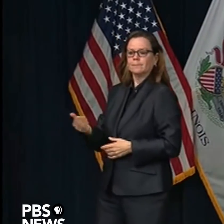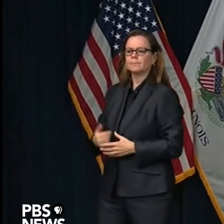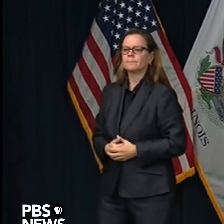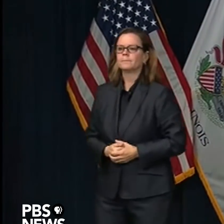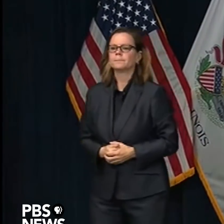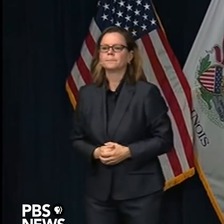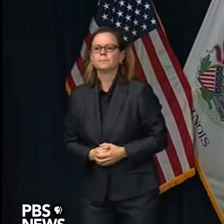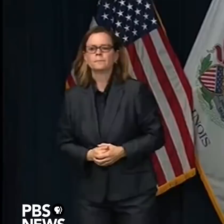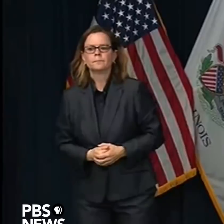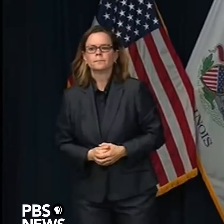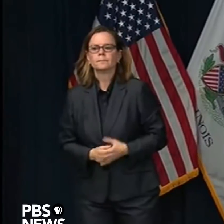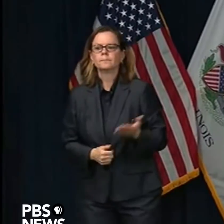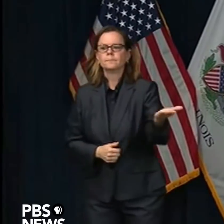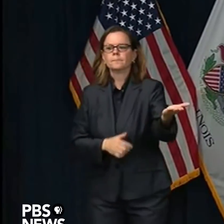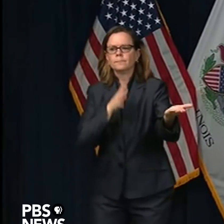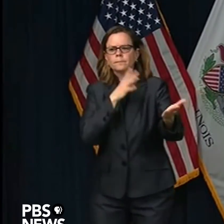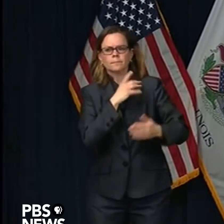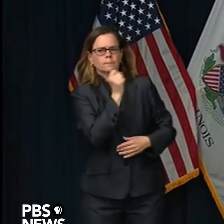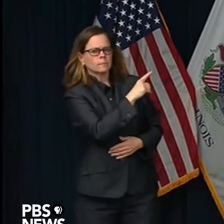affect business recovery issues?